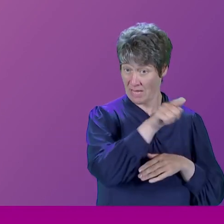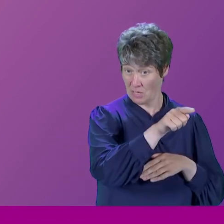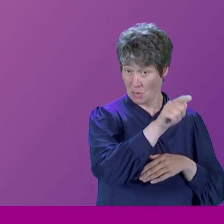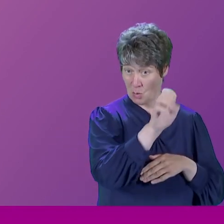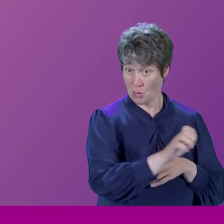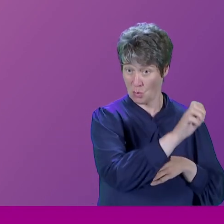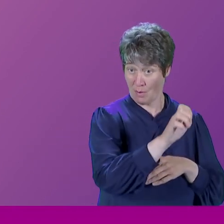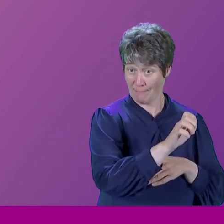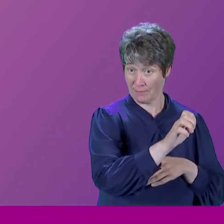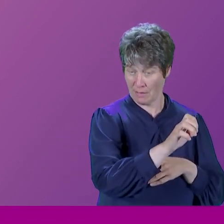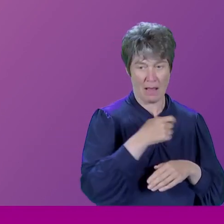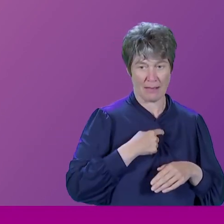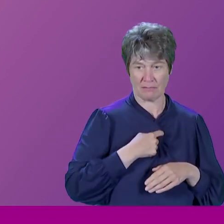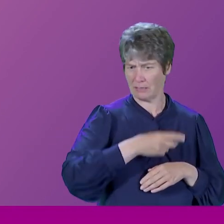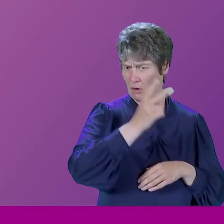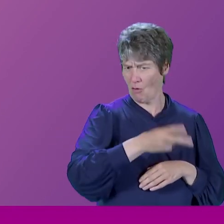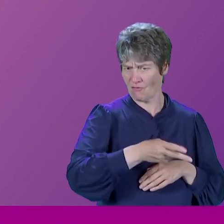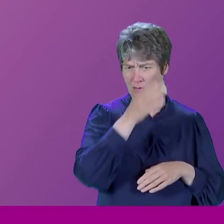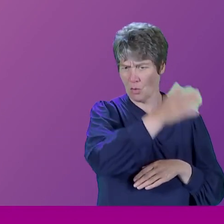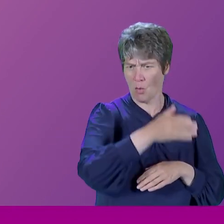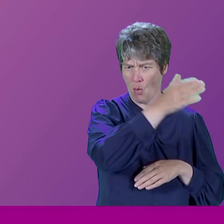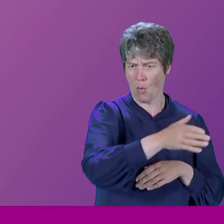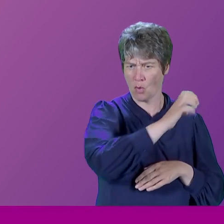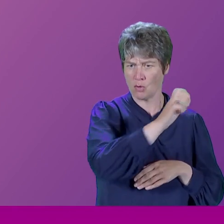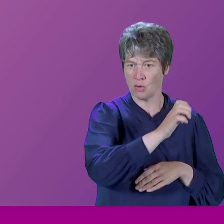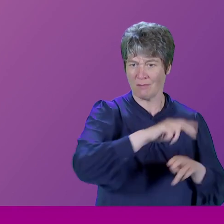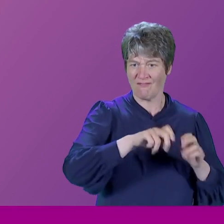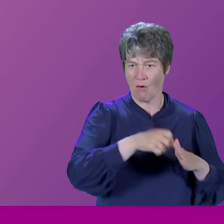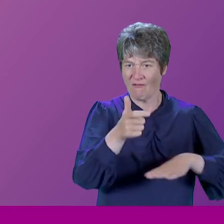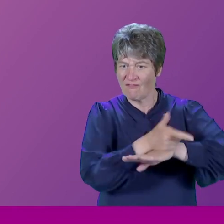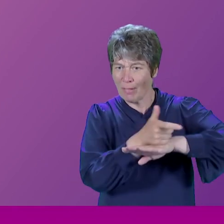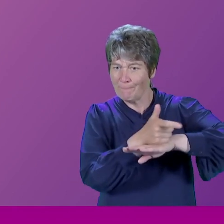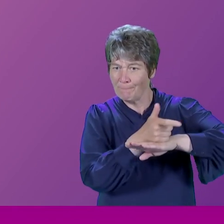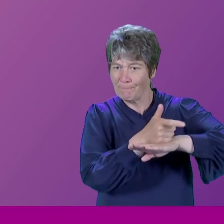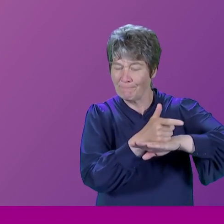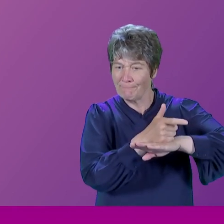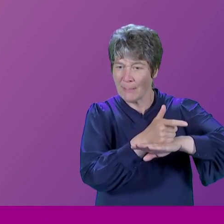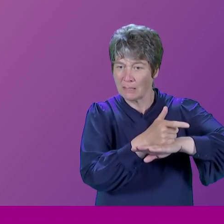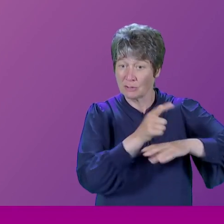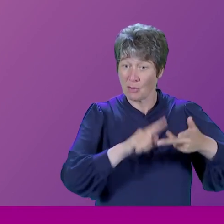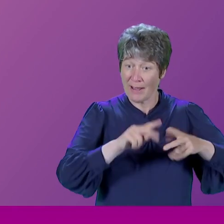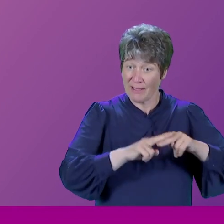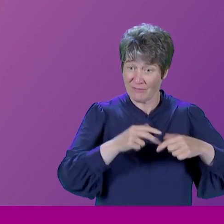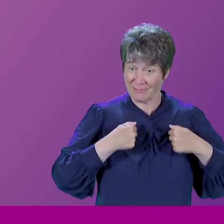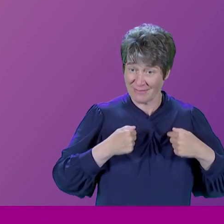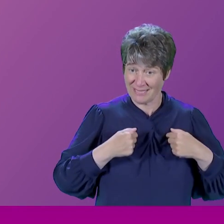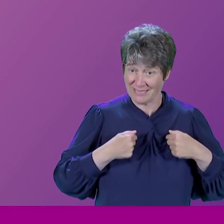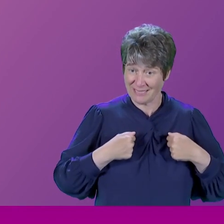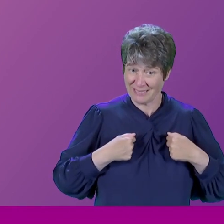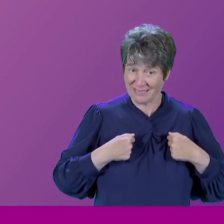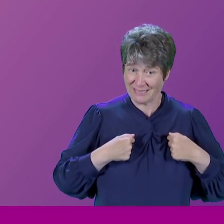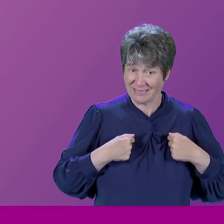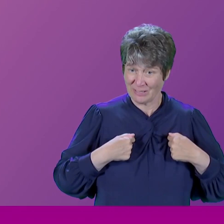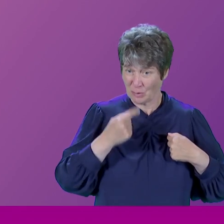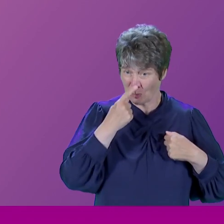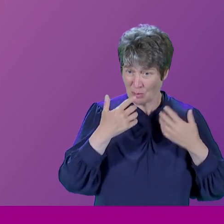also, I film in the European Union a lot. And it would be inconvenient to me if I were restricted to 90 days out of